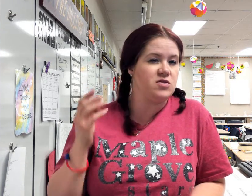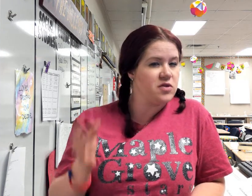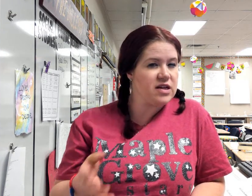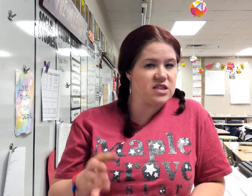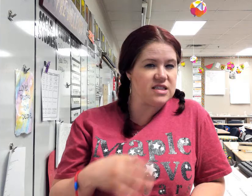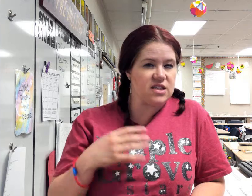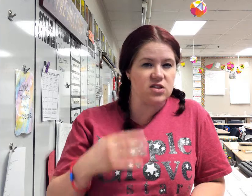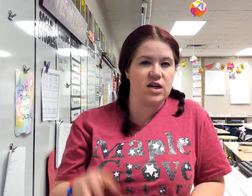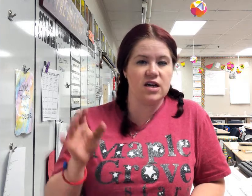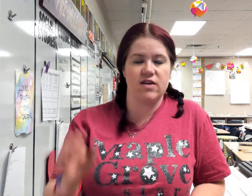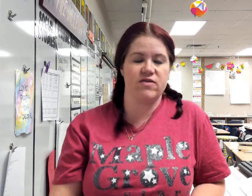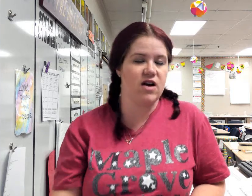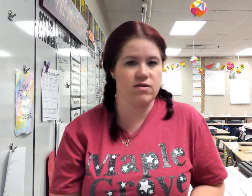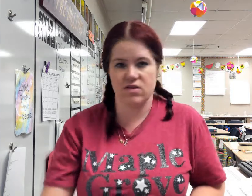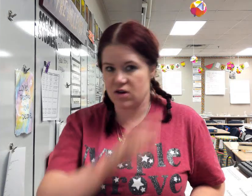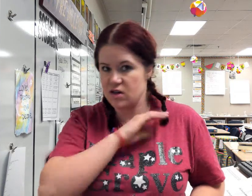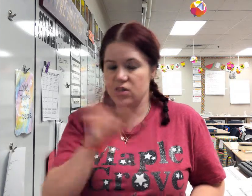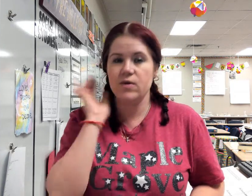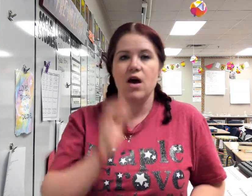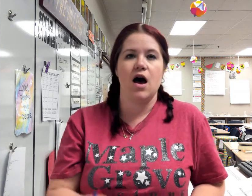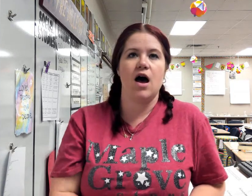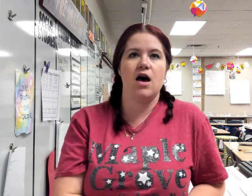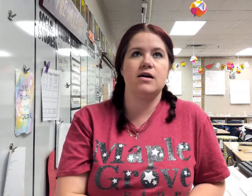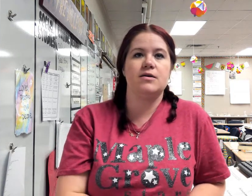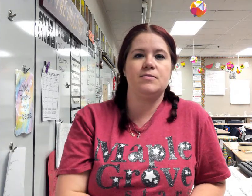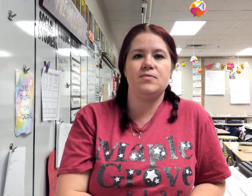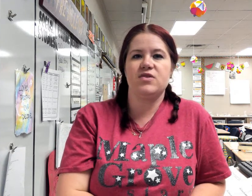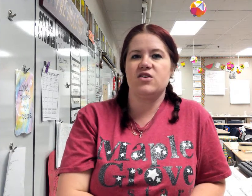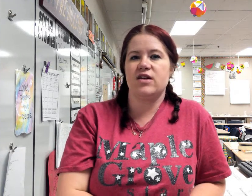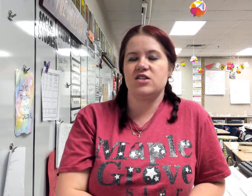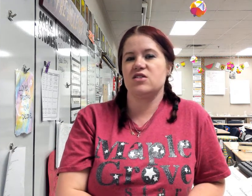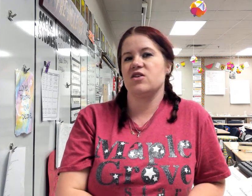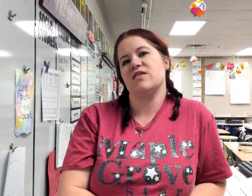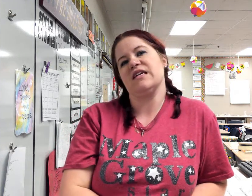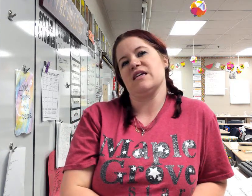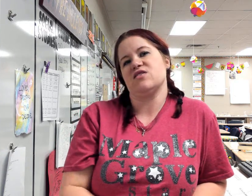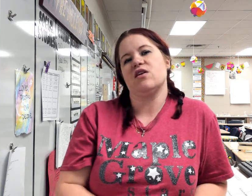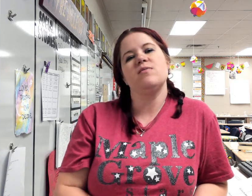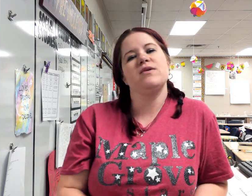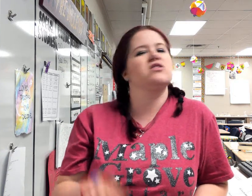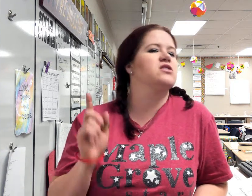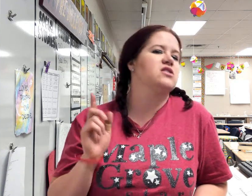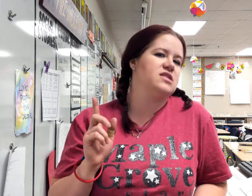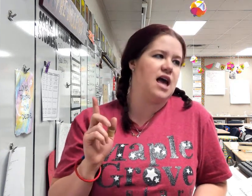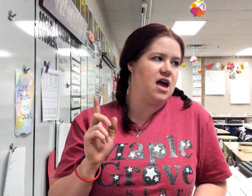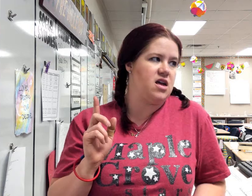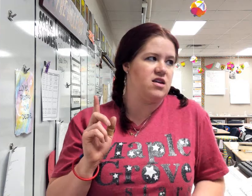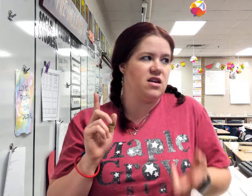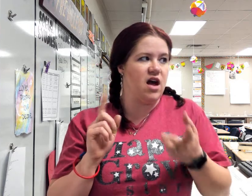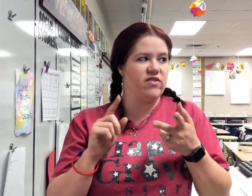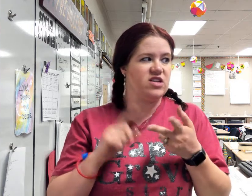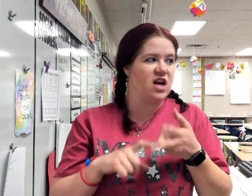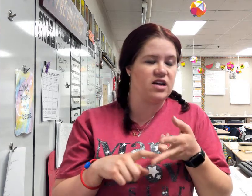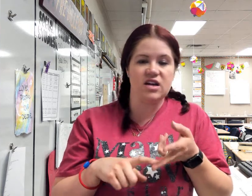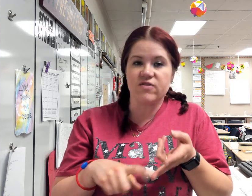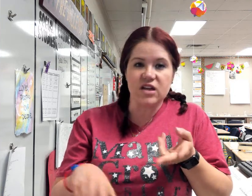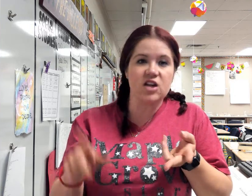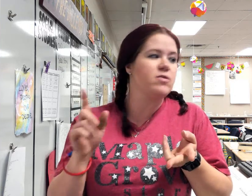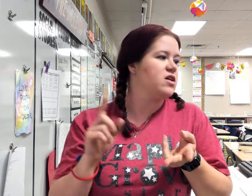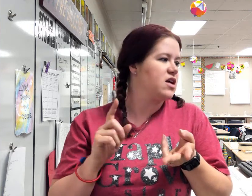do donations, that's great. If not, that's great too. The donations go to things like Star Olympics shirts and every child getting a free yearbook